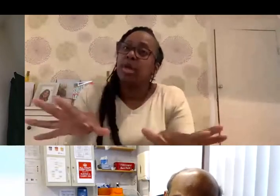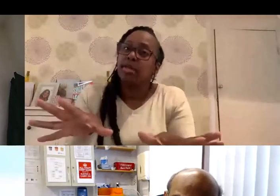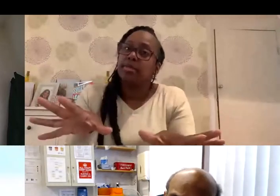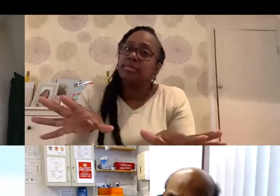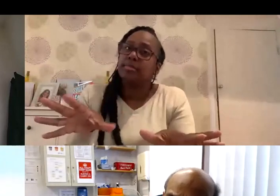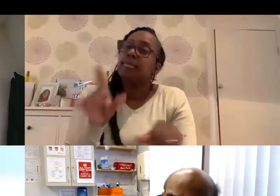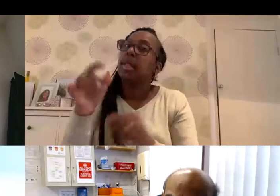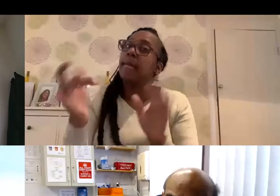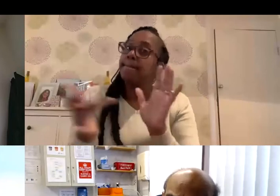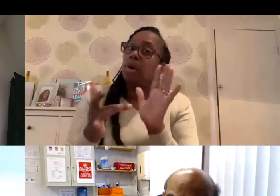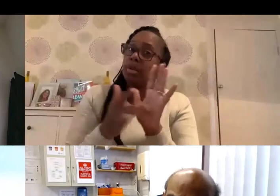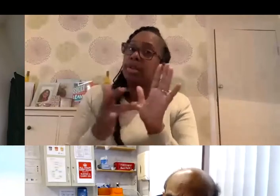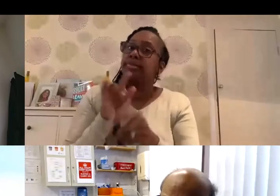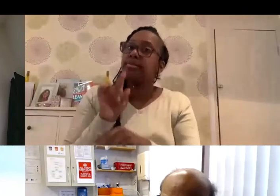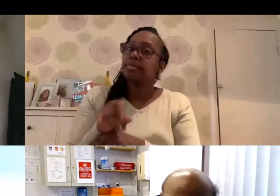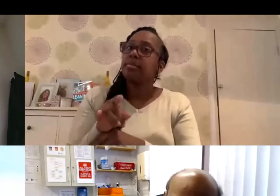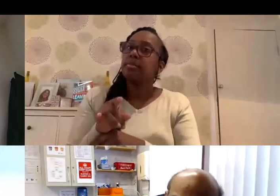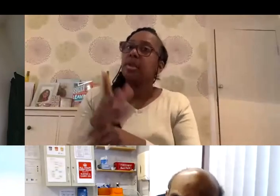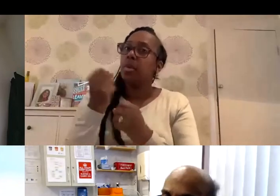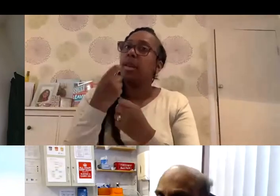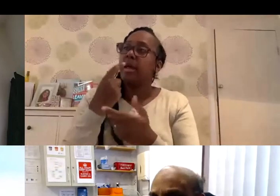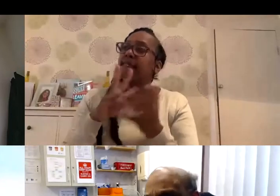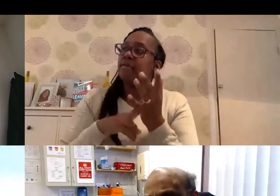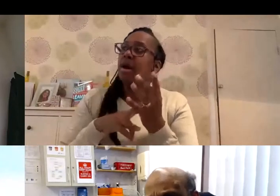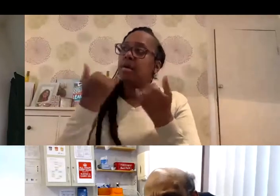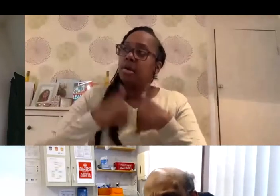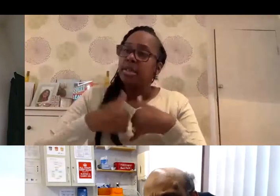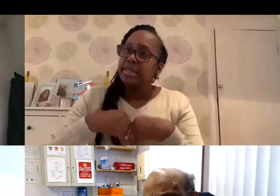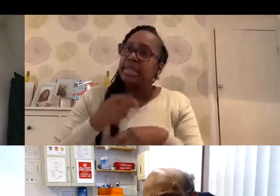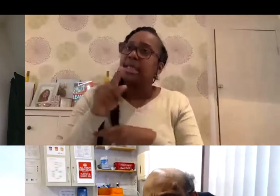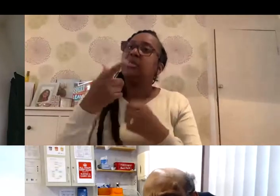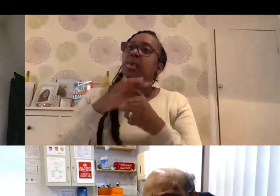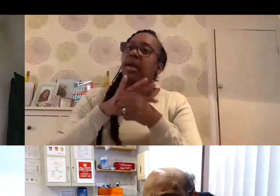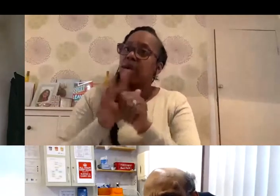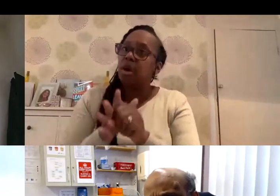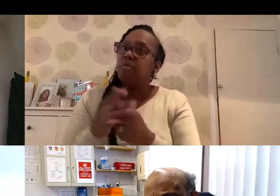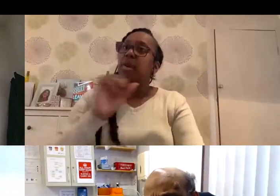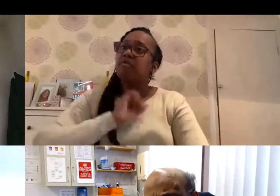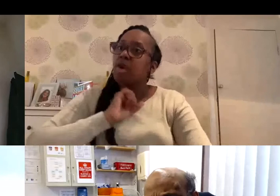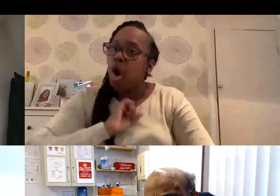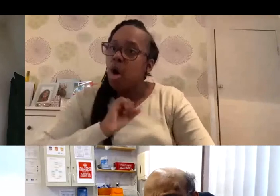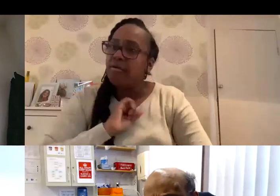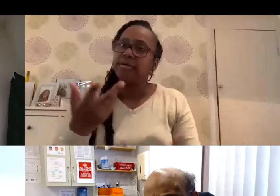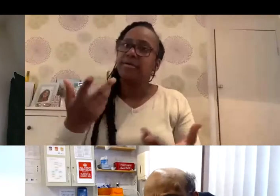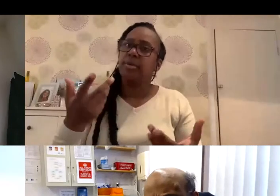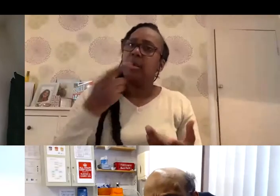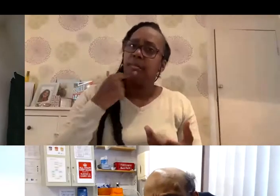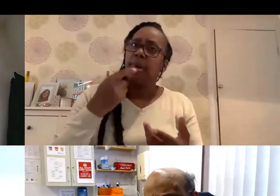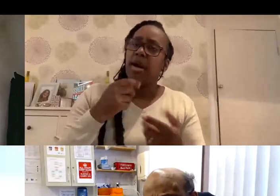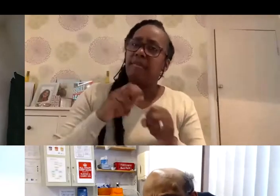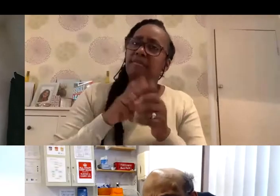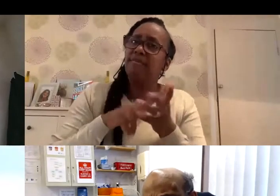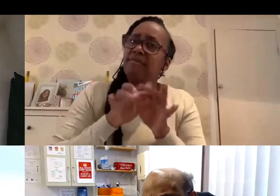It's important. And we will have viral disease. We all have viral disease. We have colds. We have coughs. And a lot of them are caused by viruses. But